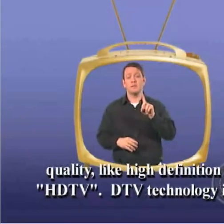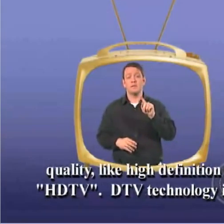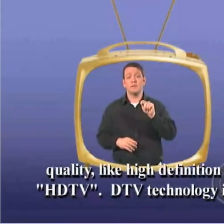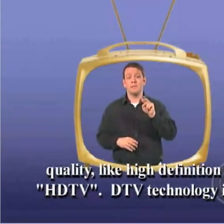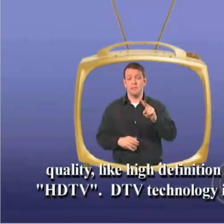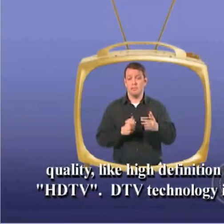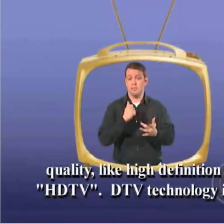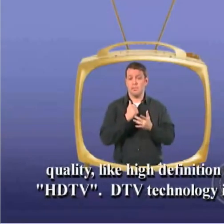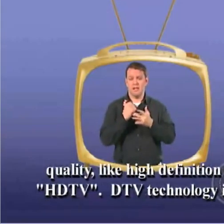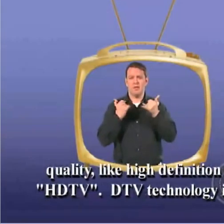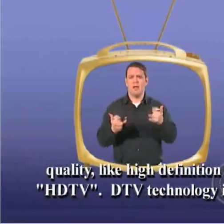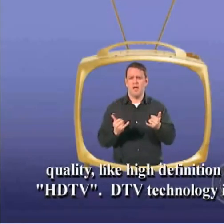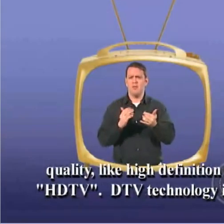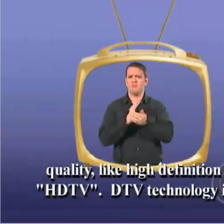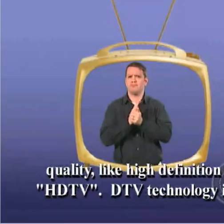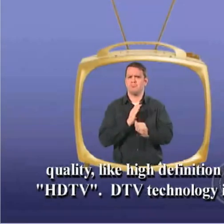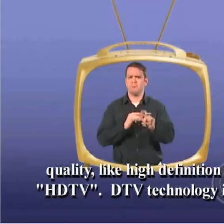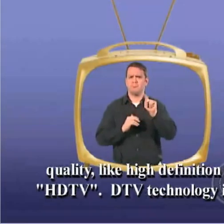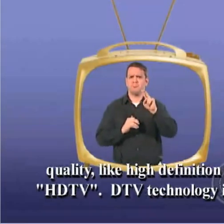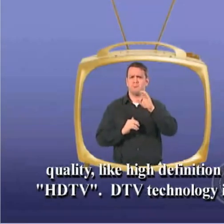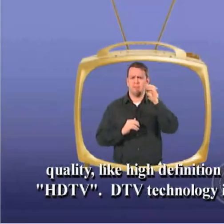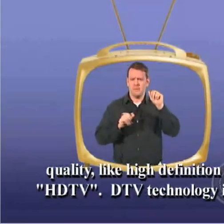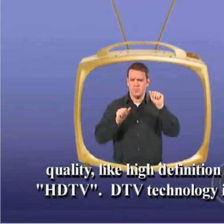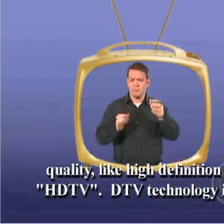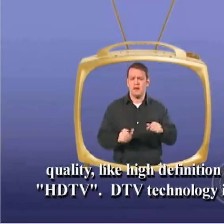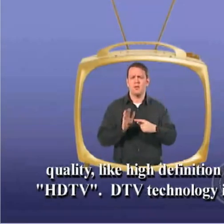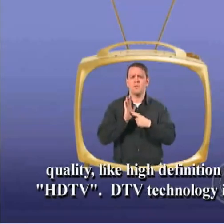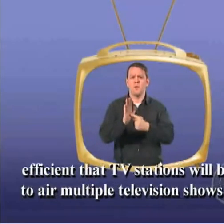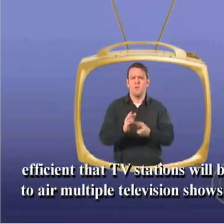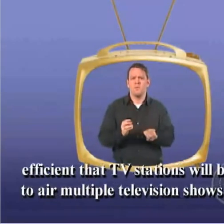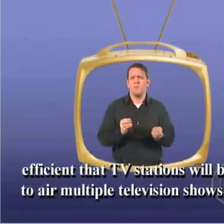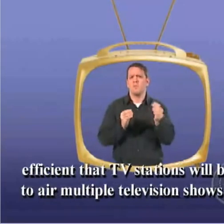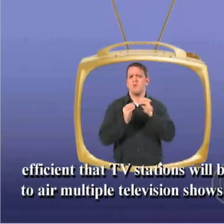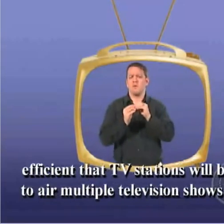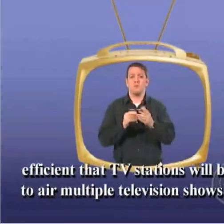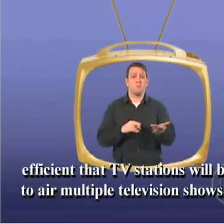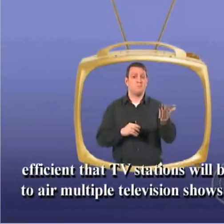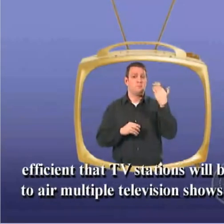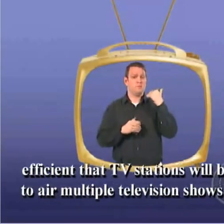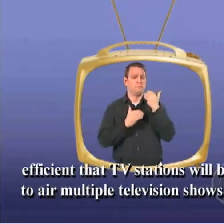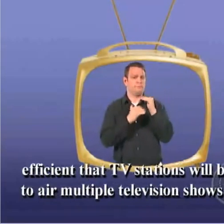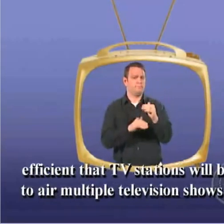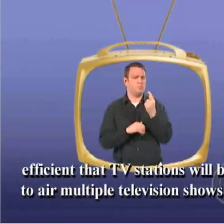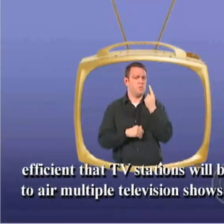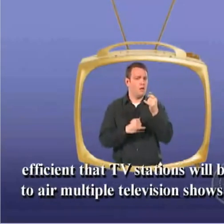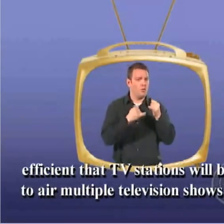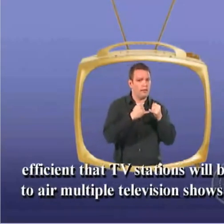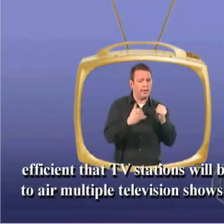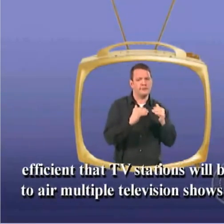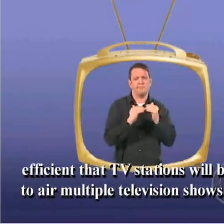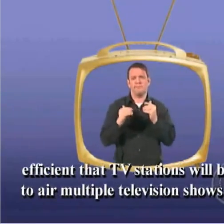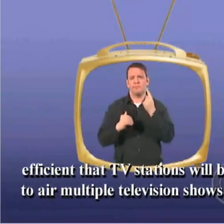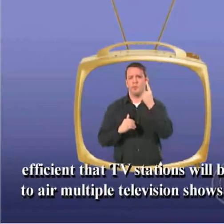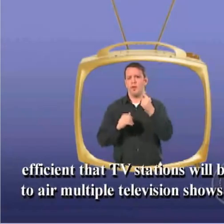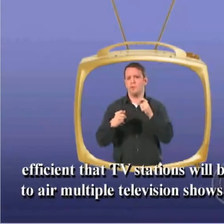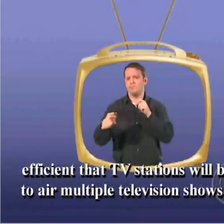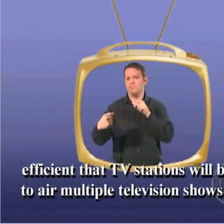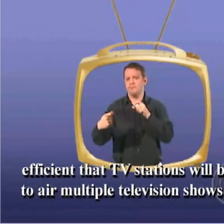HDTV. DTV technology is so efficient that TV stations will be able to air multiple television